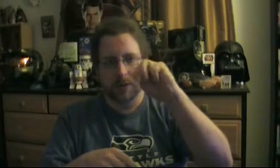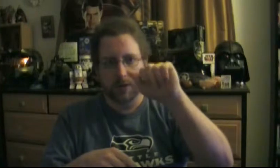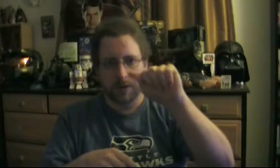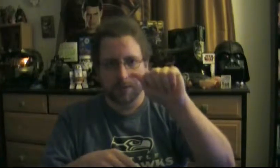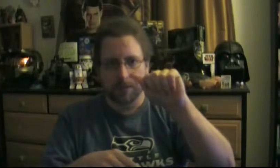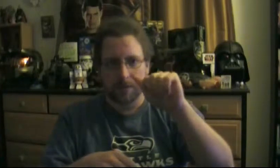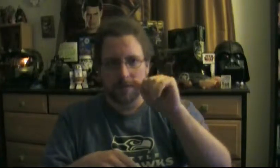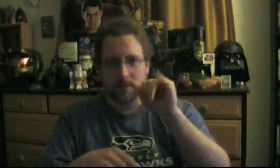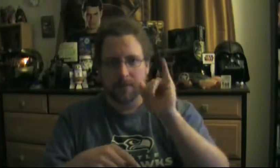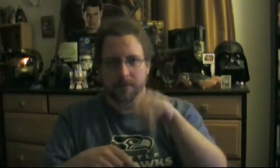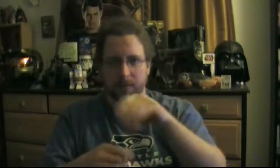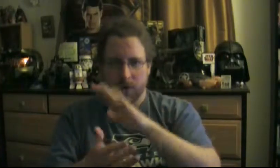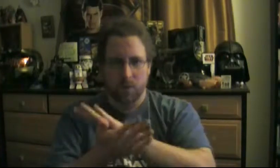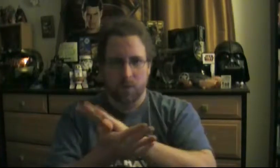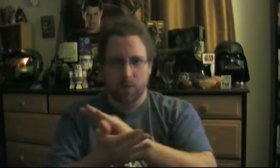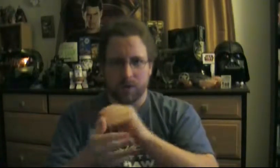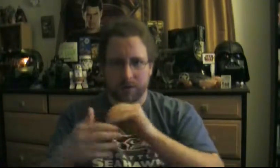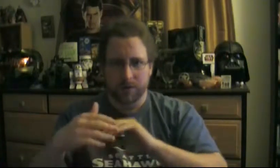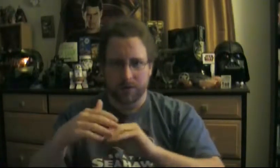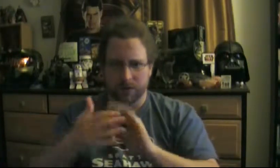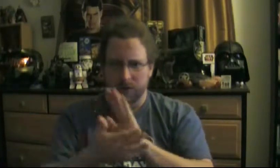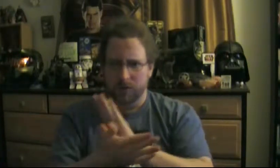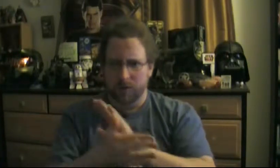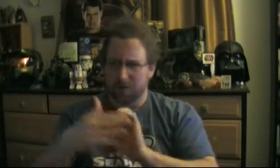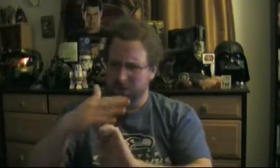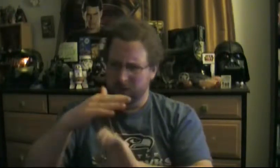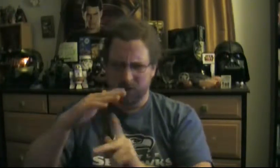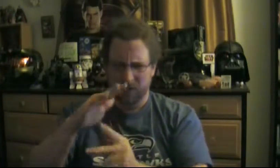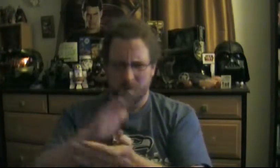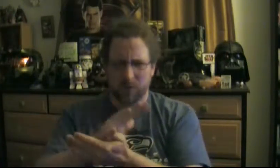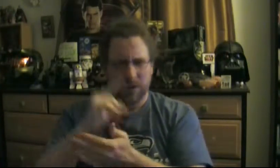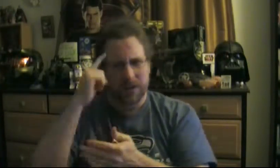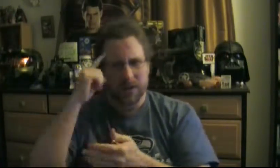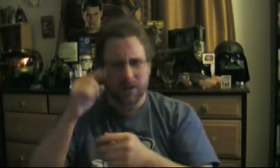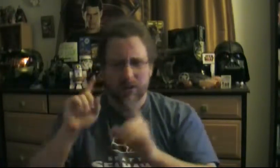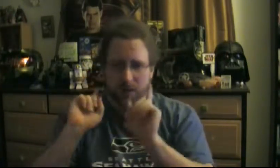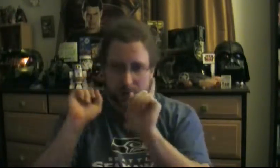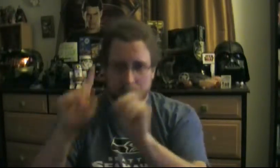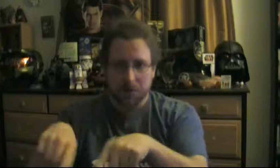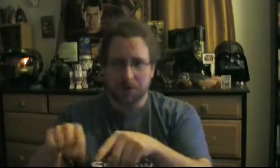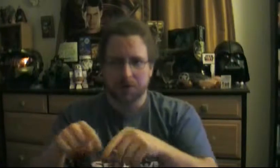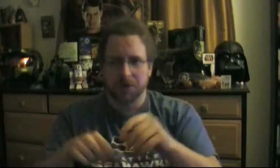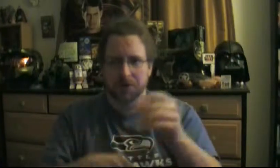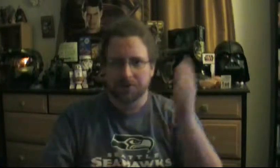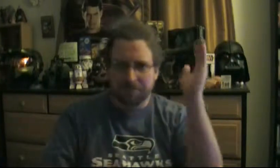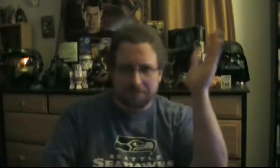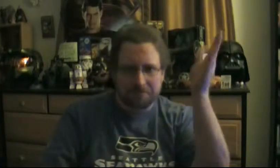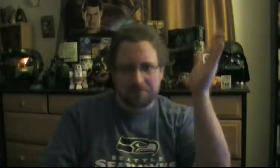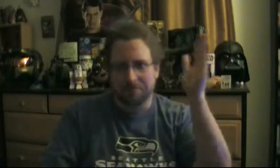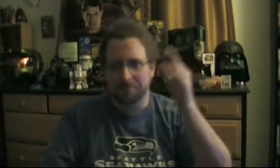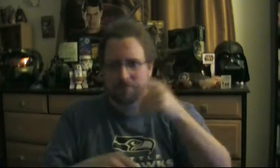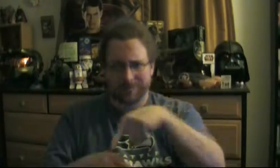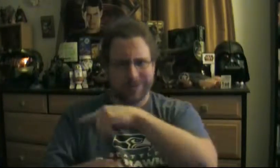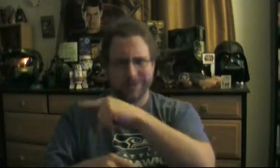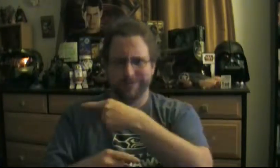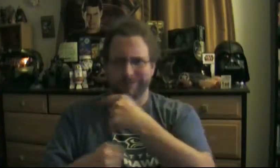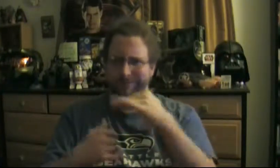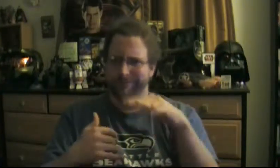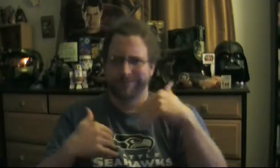be right